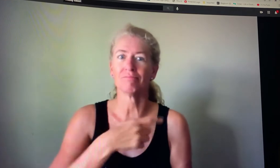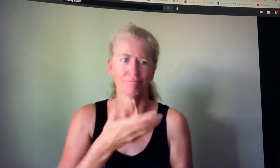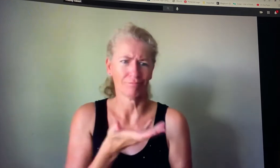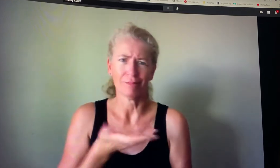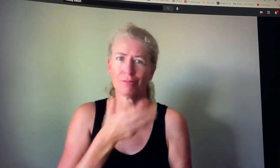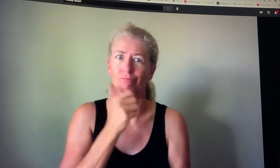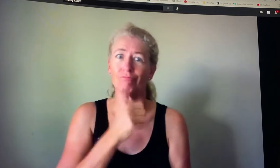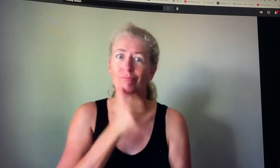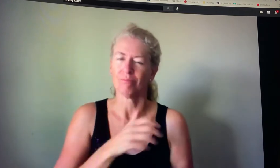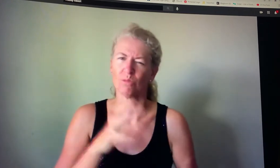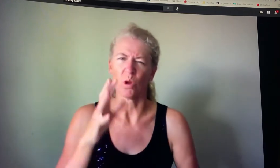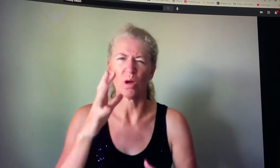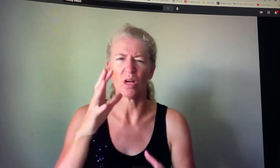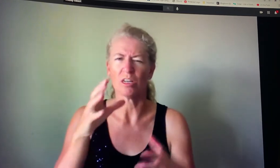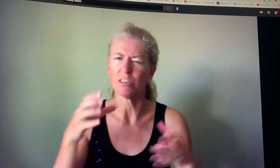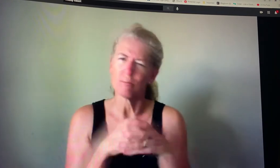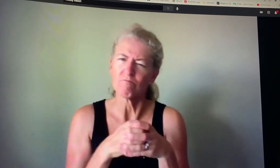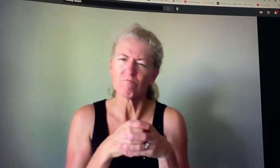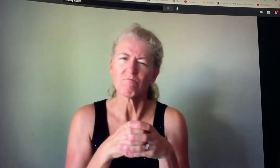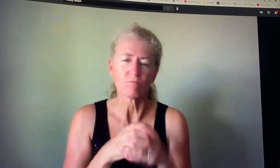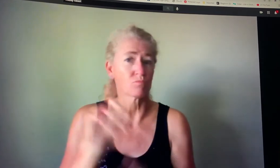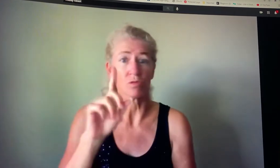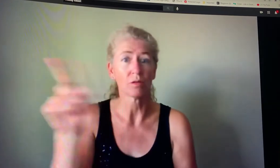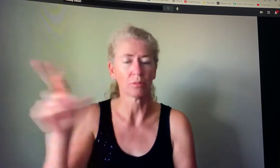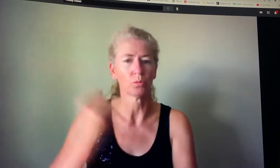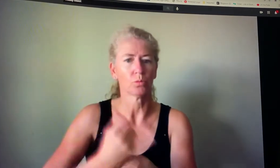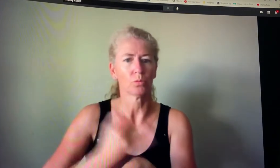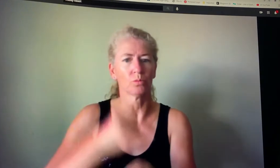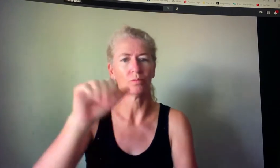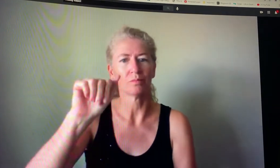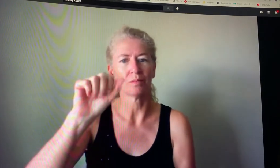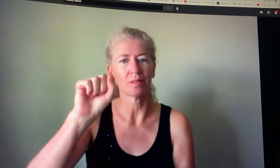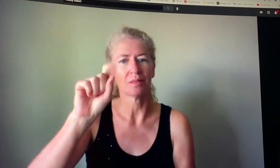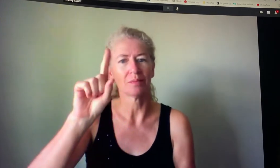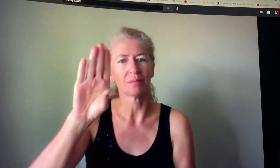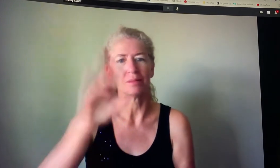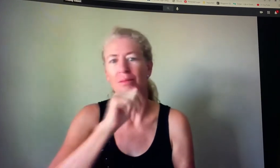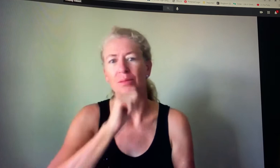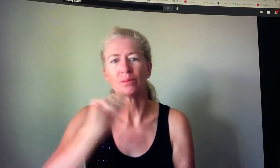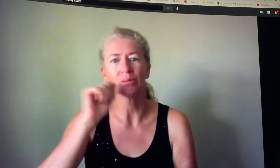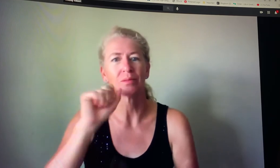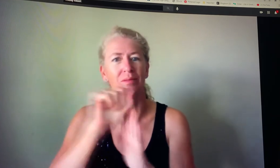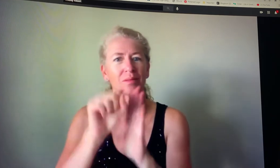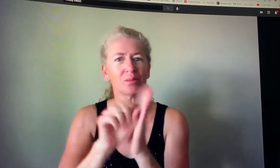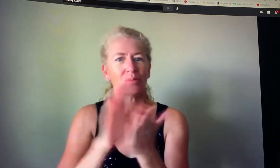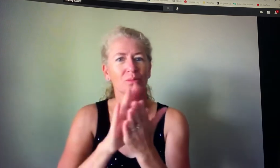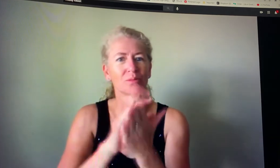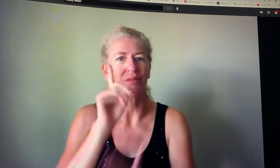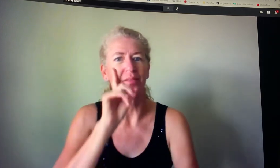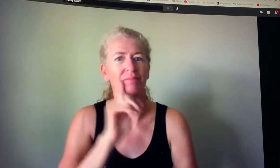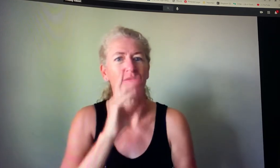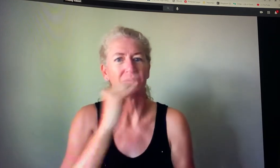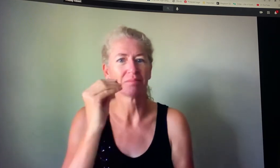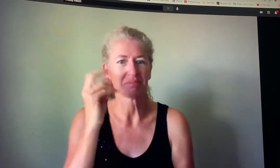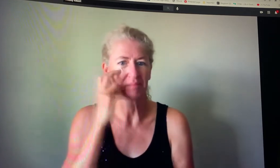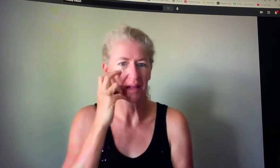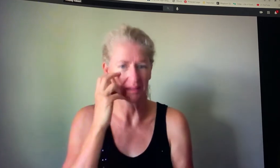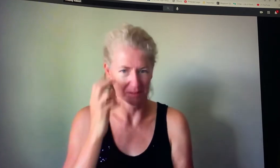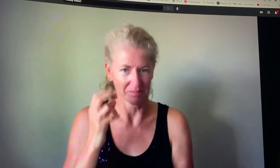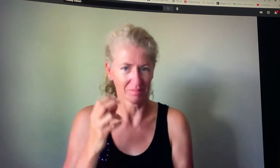I had a group of girlfriends we were really tight-knit we went to Arizona we went to ASDB which was